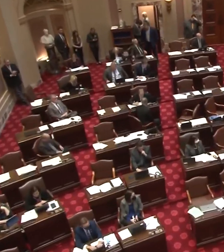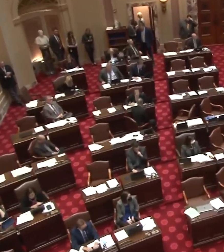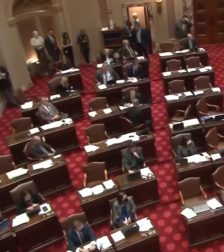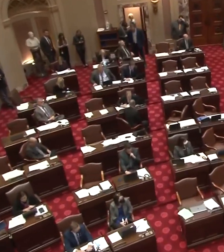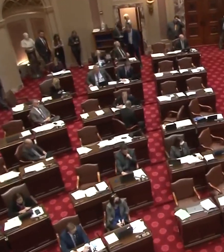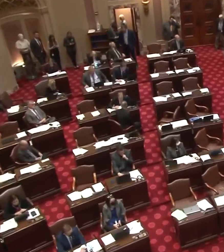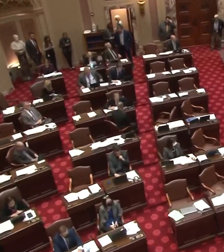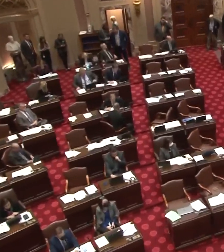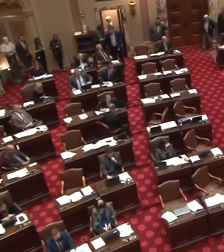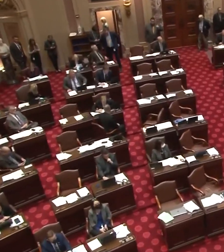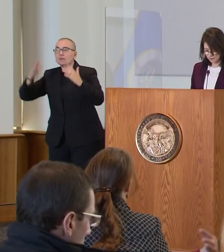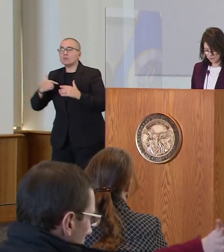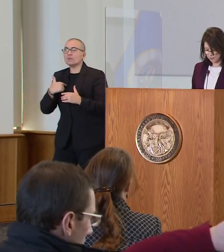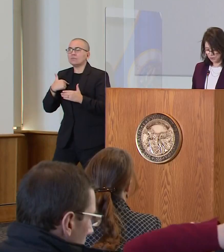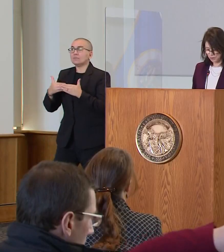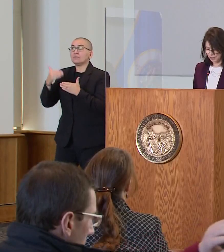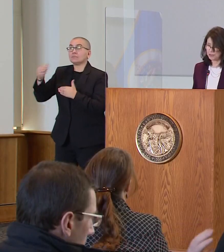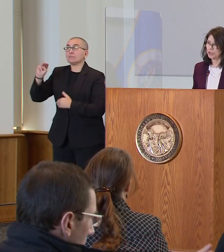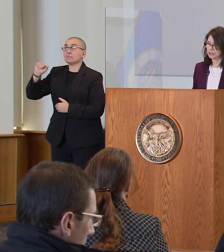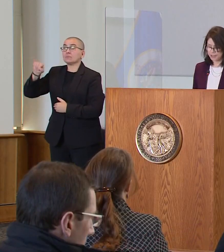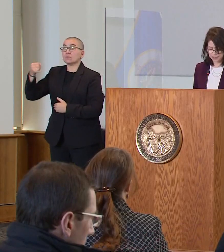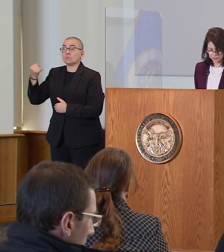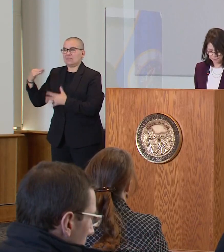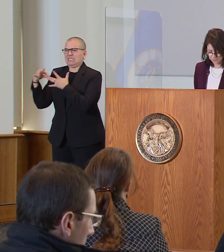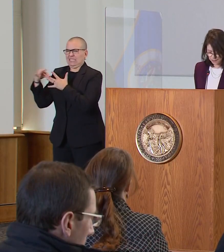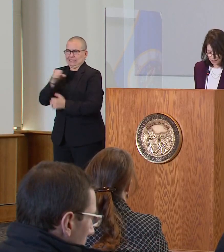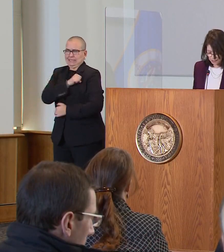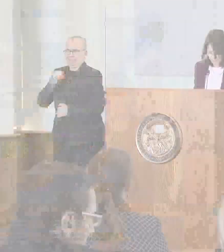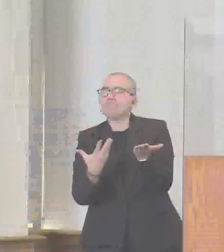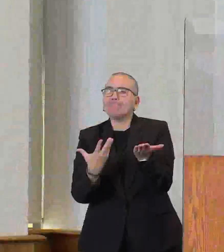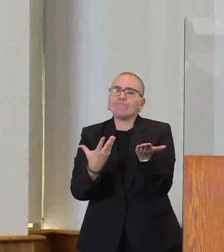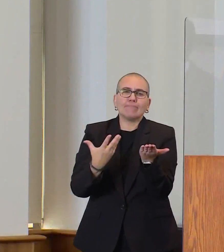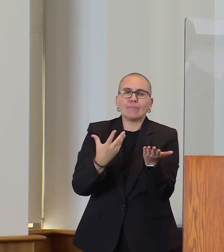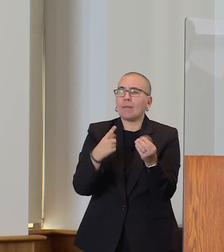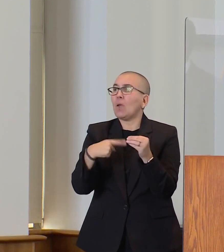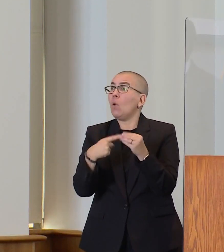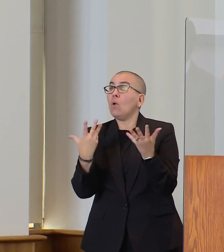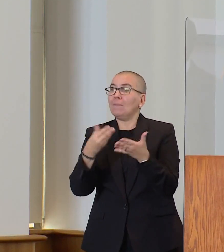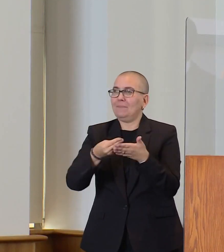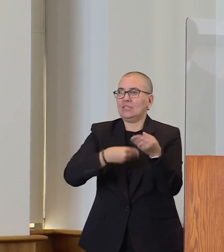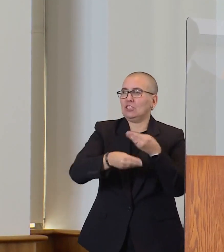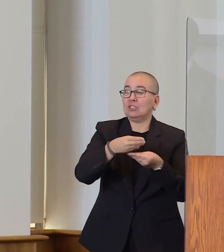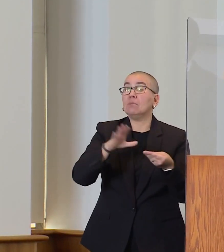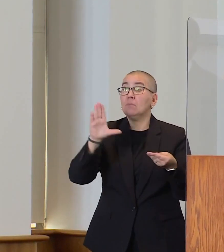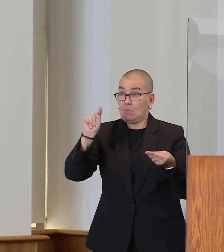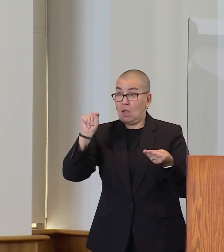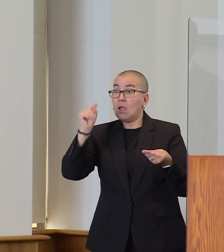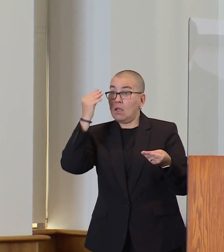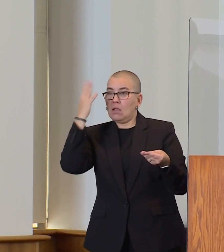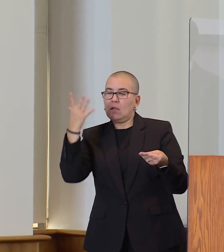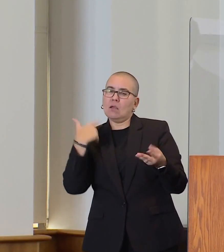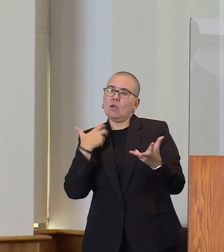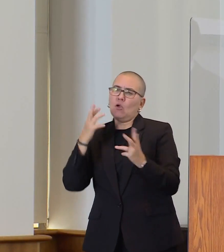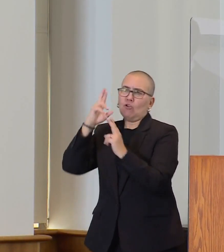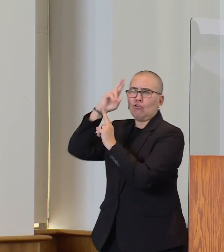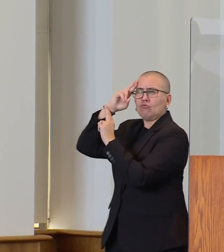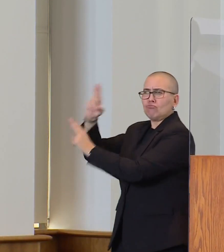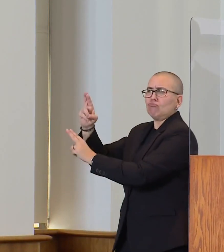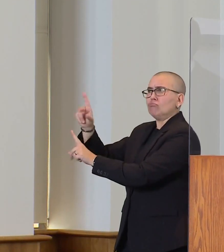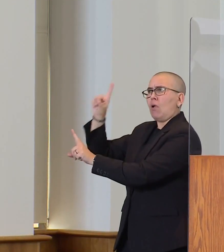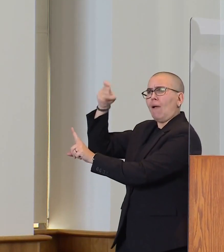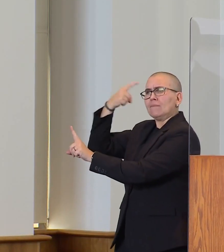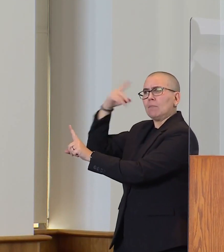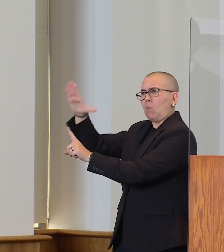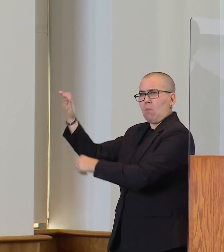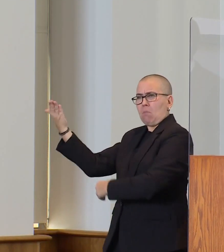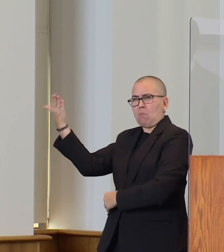lukewarm to the idea last year and not quite ready to commit now. We certainly respect the governor's proposal to us. We'll certainly take